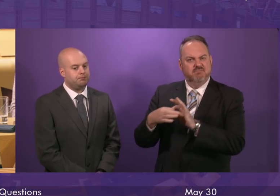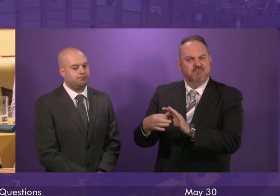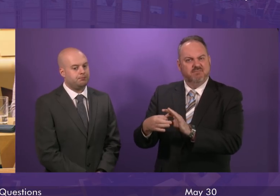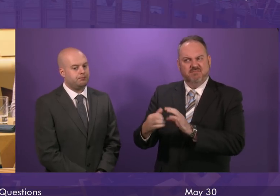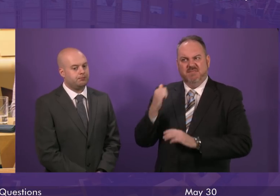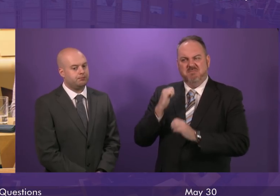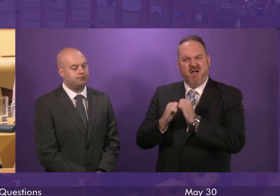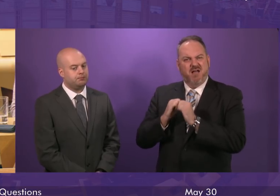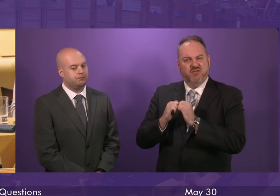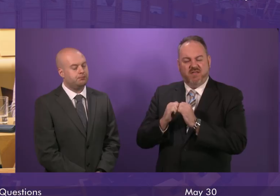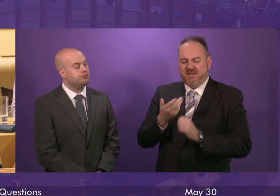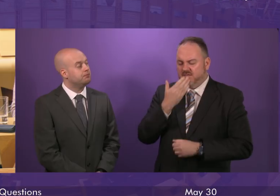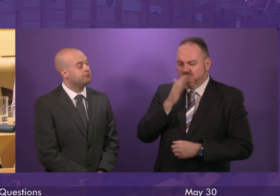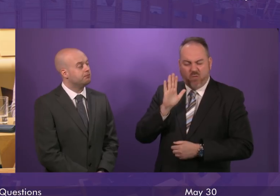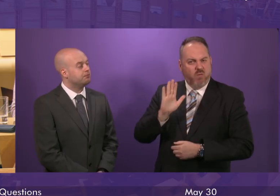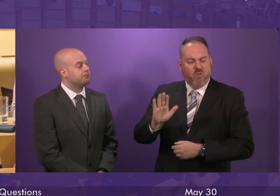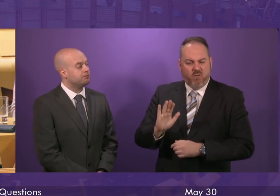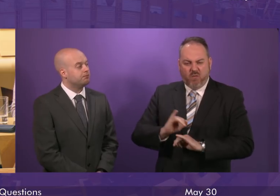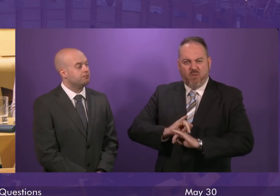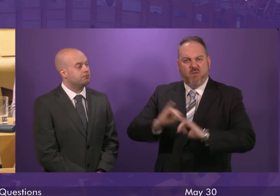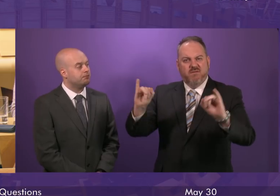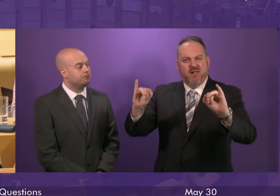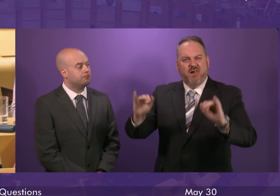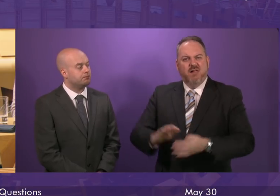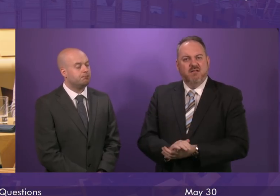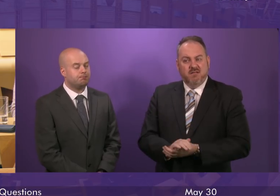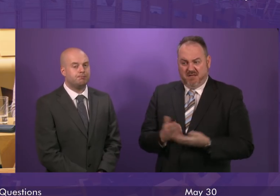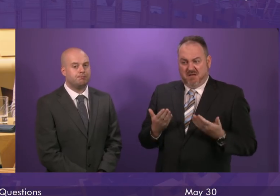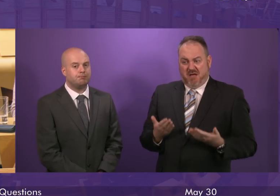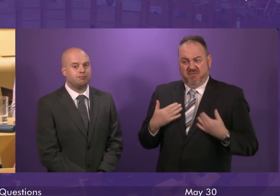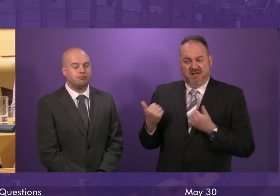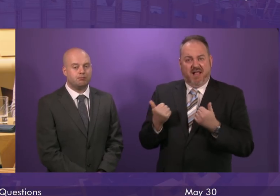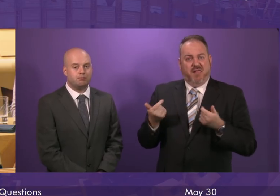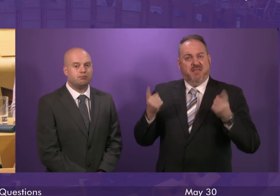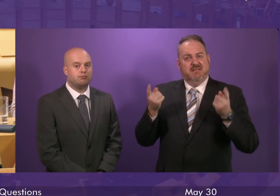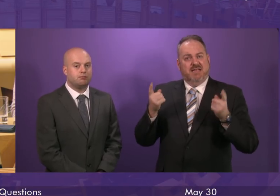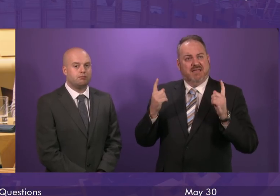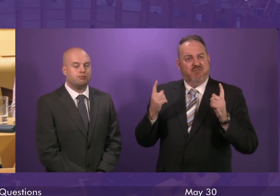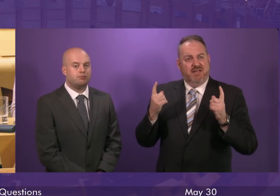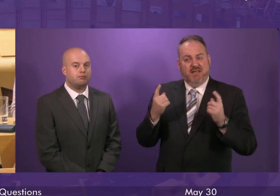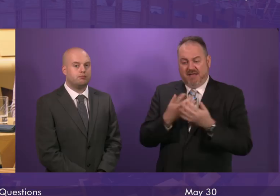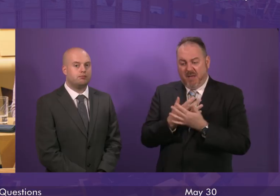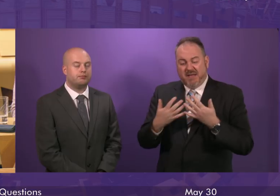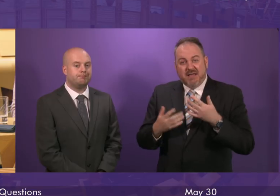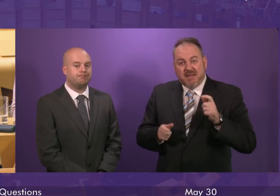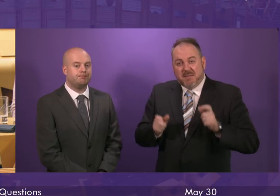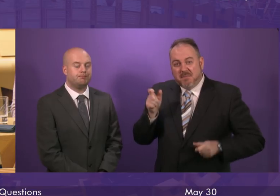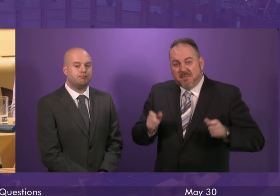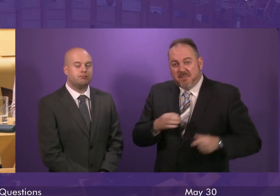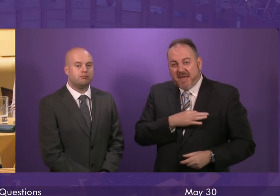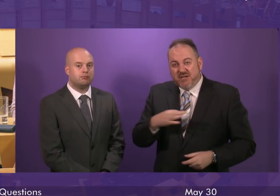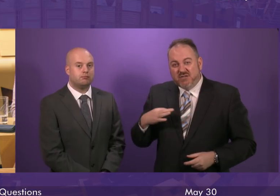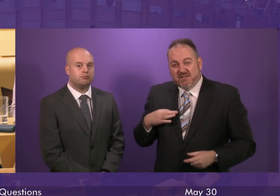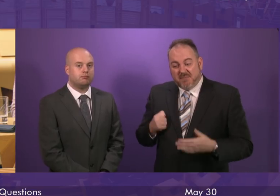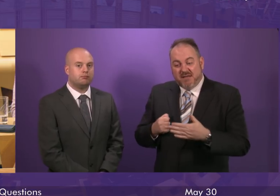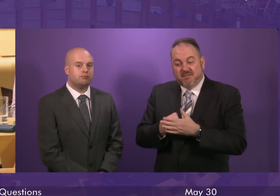That's an utter disgrace. Indeed, under the current Health Secretary, the number of patients being seen within that alleged guaranteed